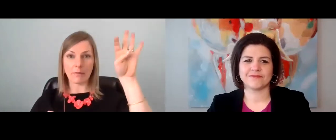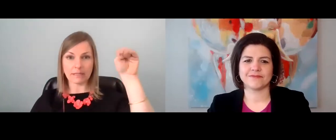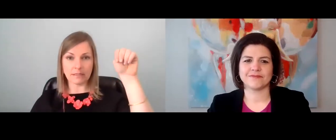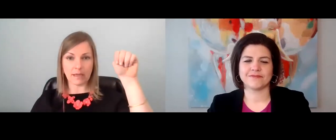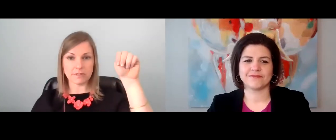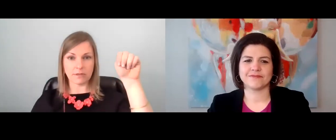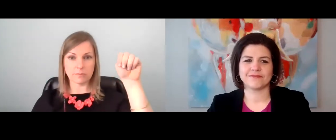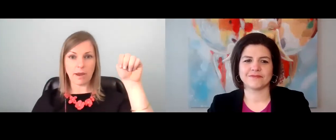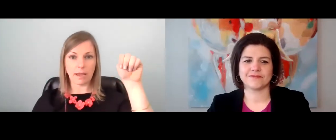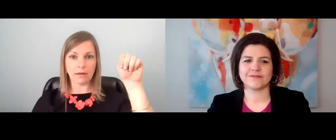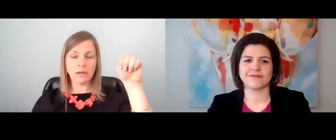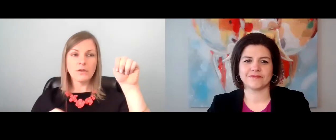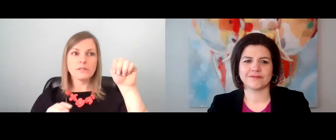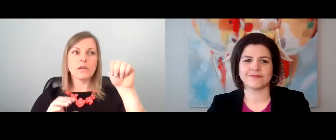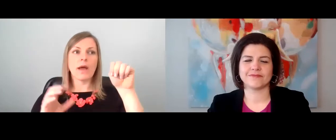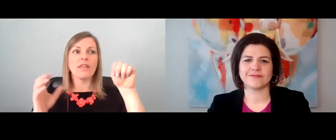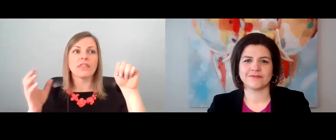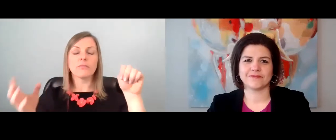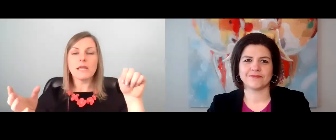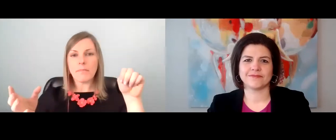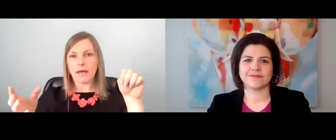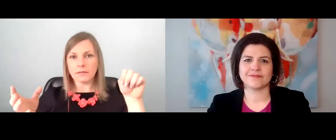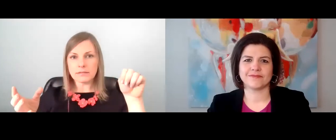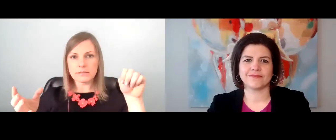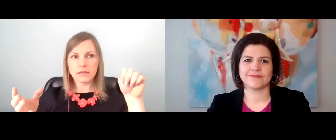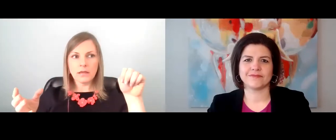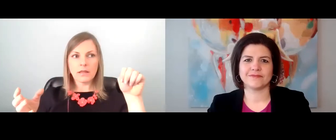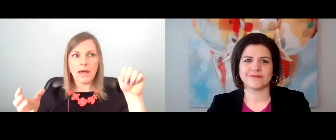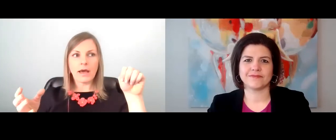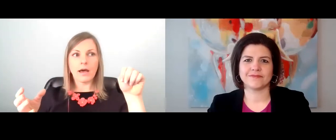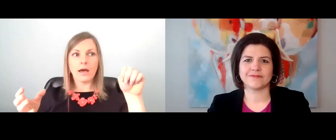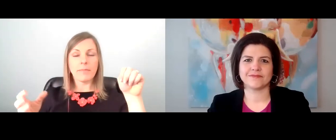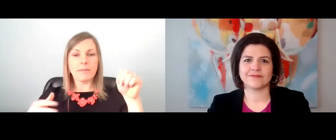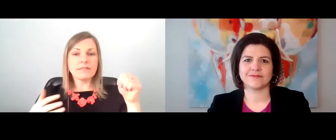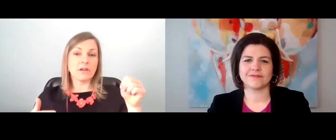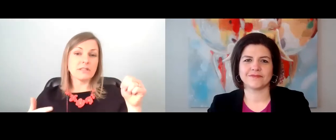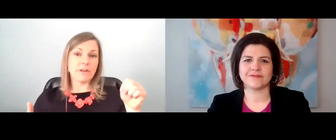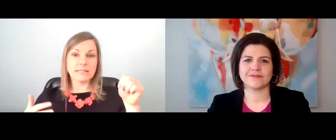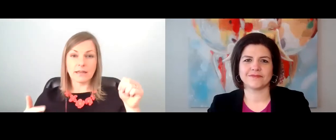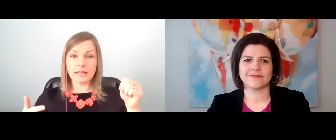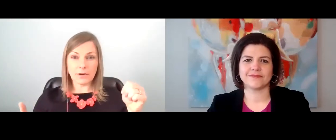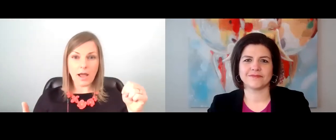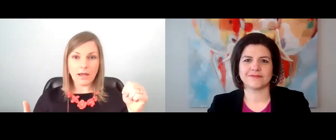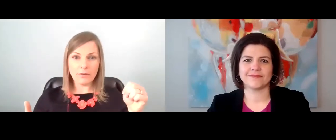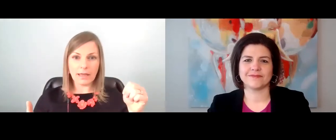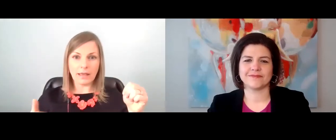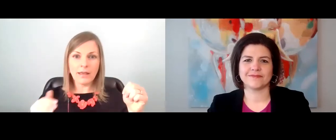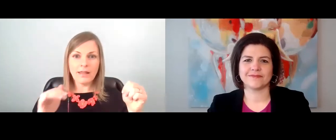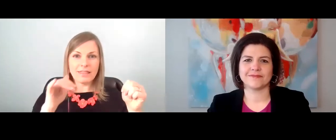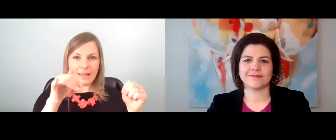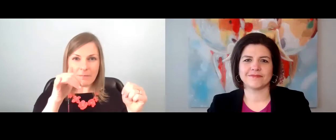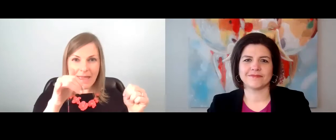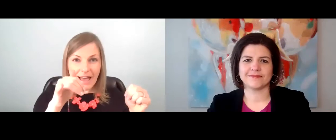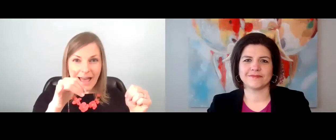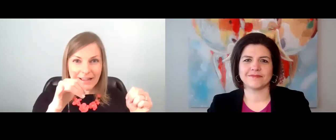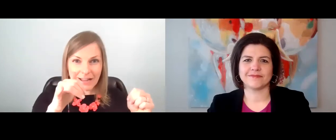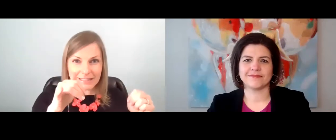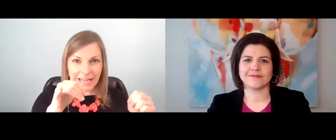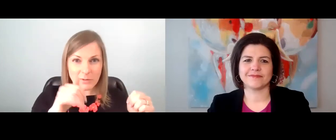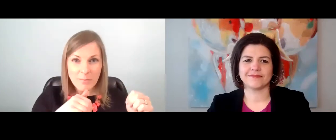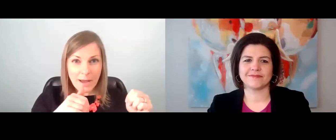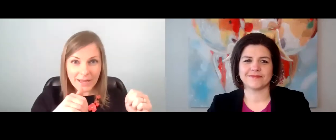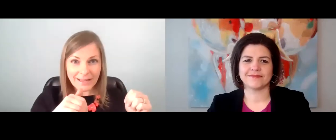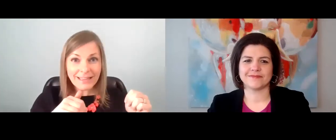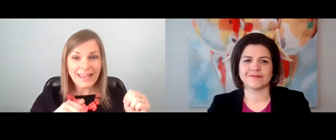speed highway to the upstairs brain. So at three months, uh, baby starts fussing because they're hungry. They make eye